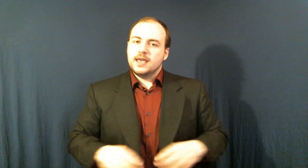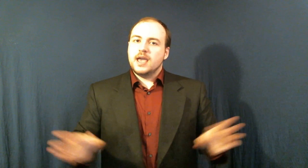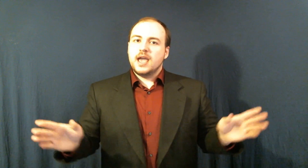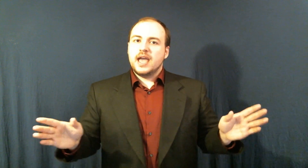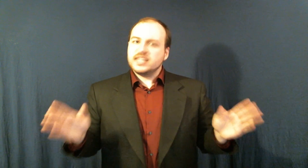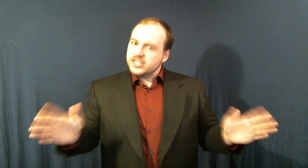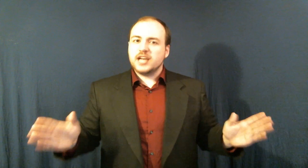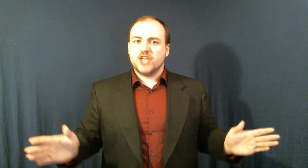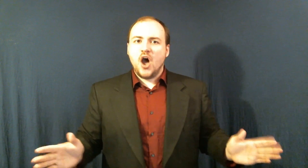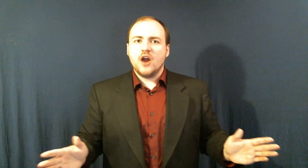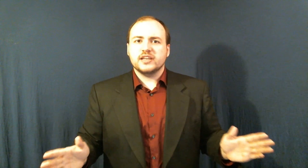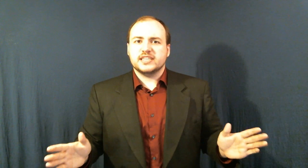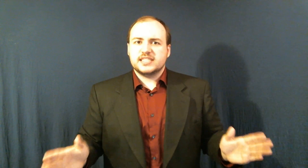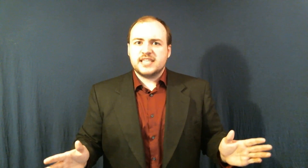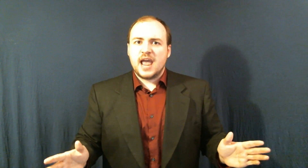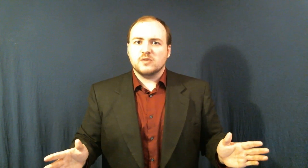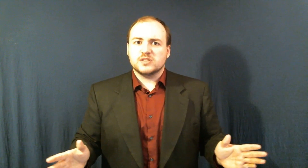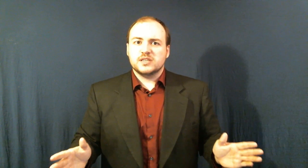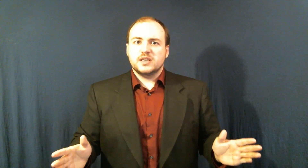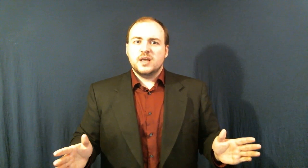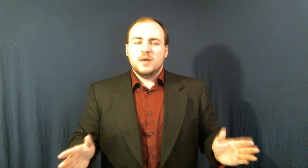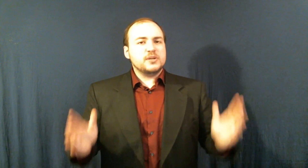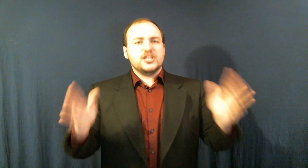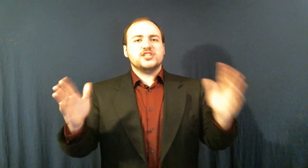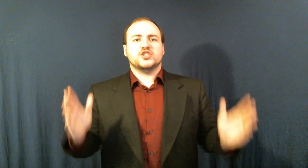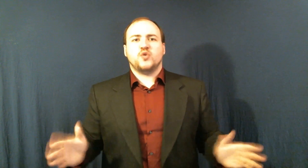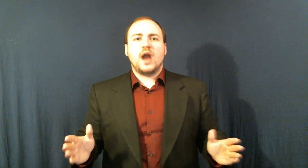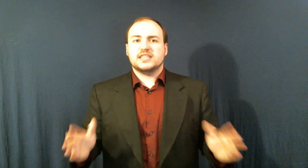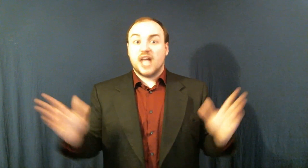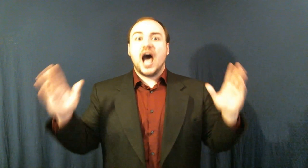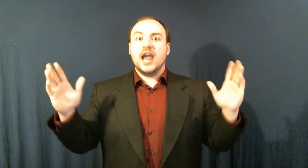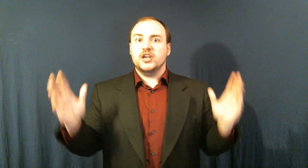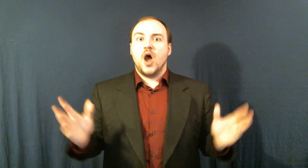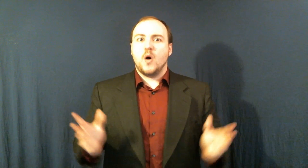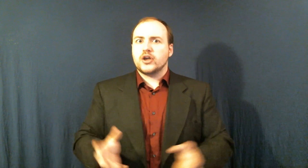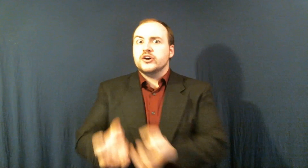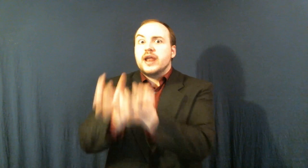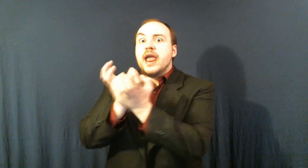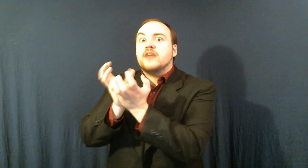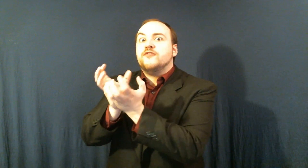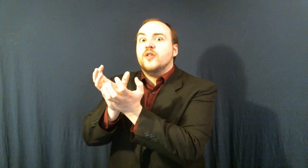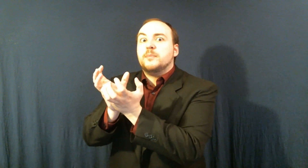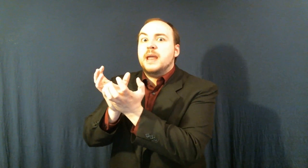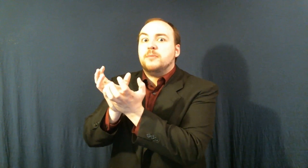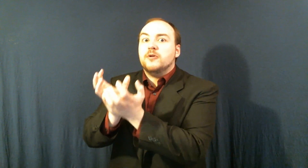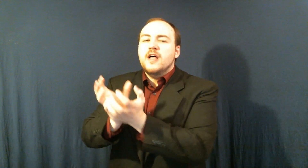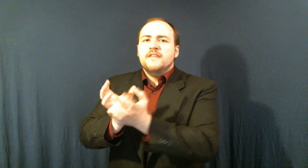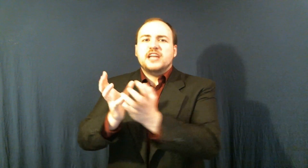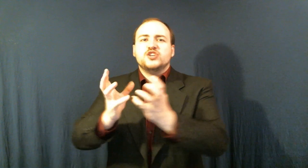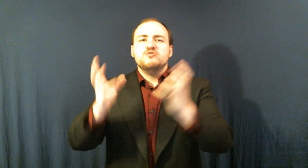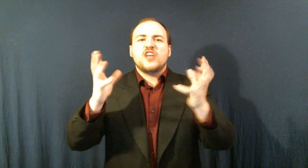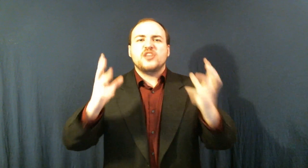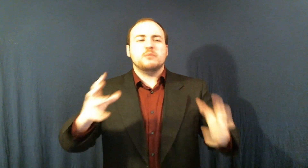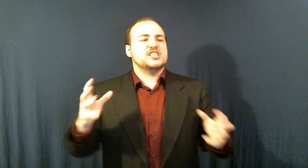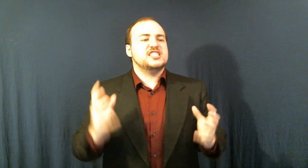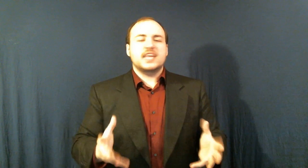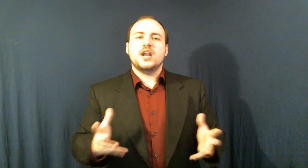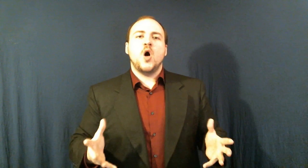It's not as hard as it sounds But Jesus Christ I know a good handful of people that do nothing but sit at